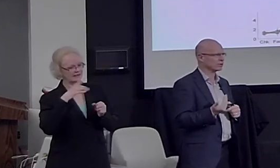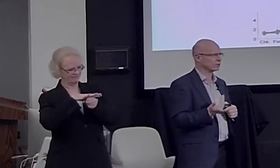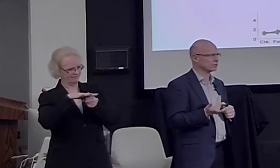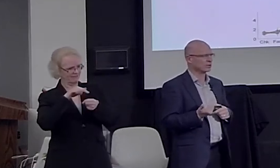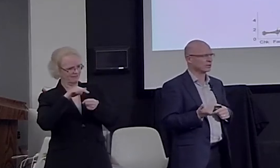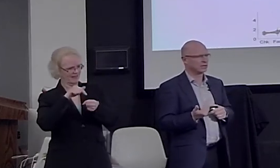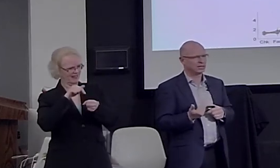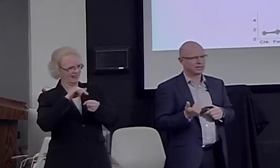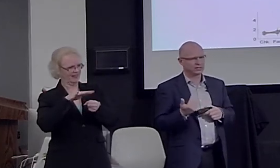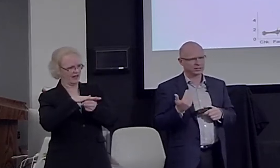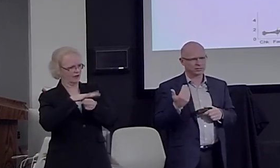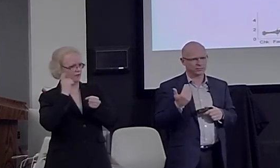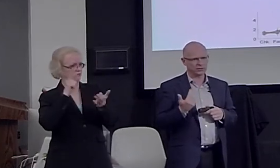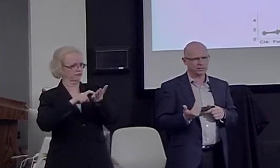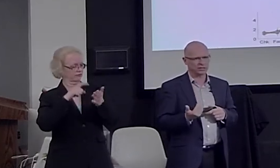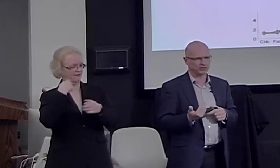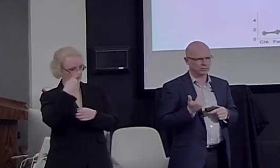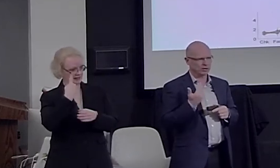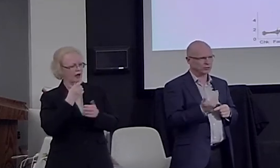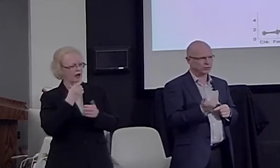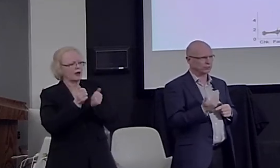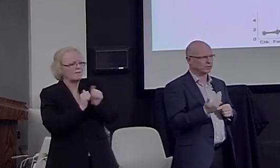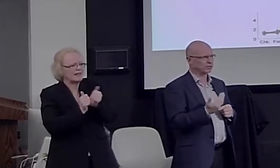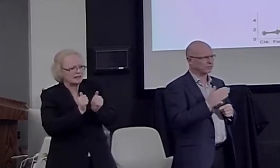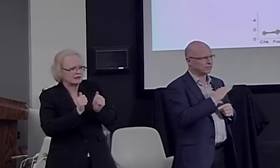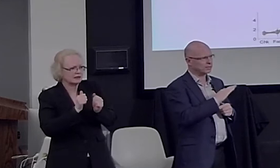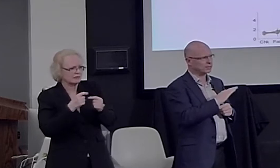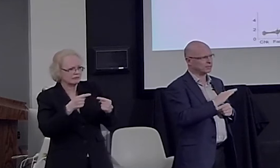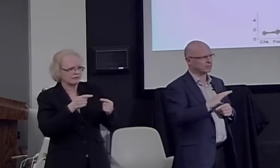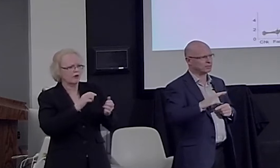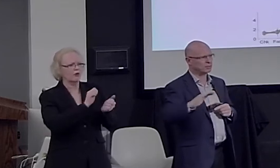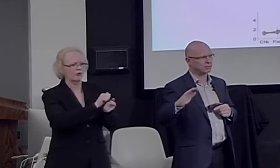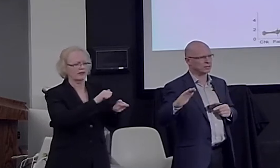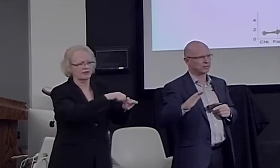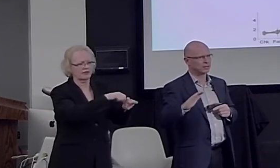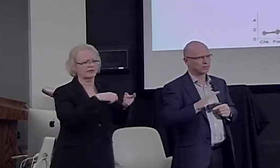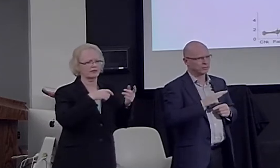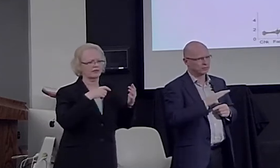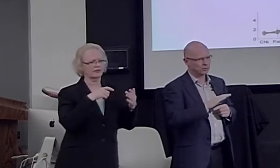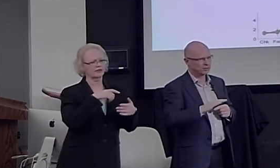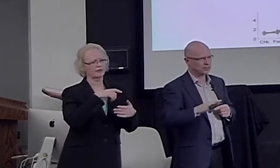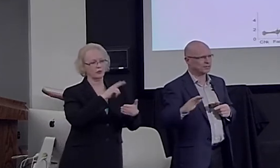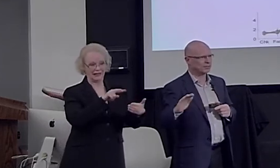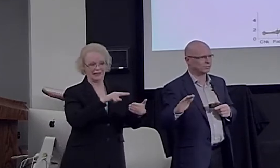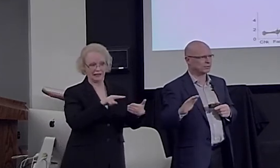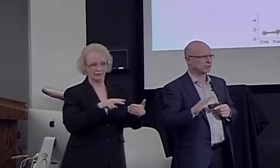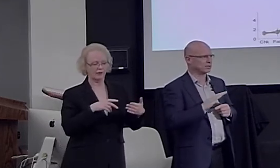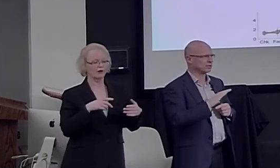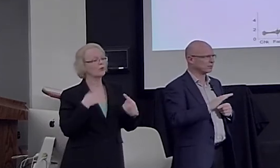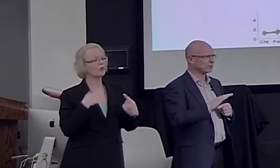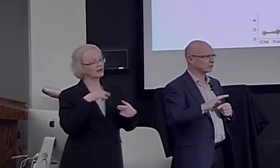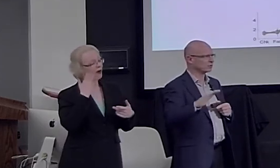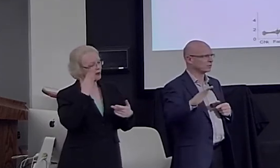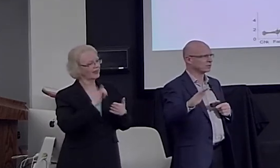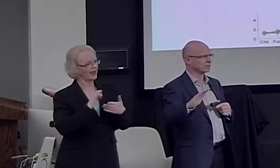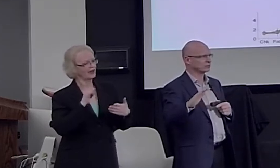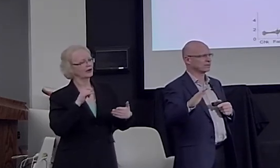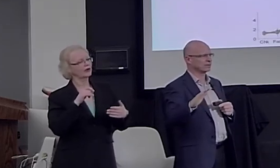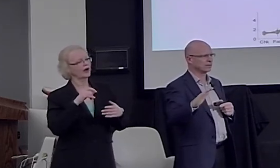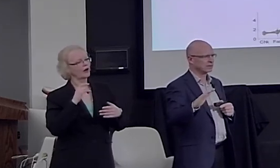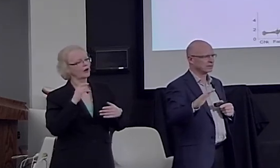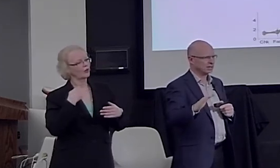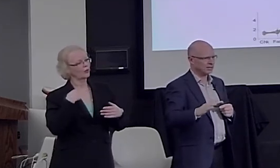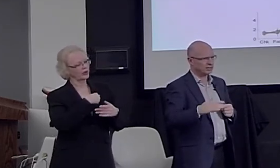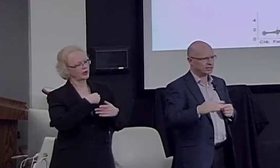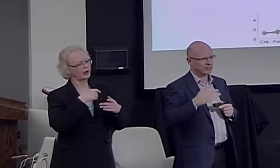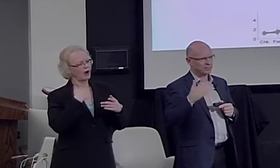acquisitions. In the case of reading, when we learn to read, the face system is moving. We've shown that in several studies. It's moving to the right hemisphere.